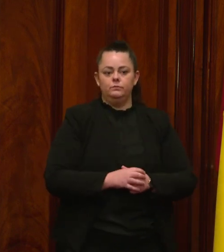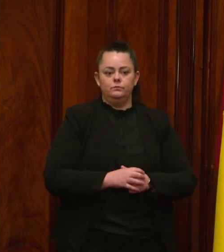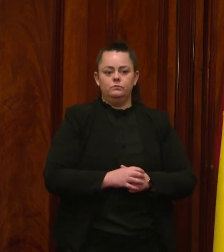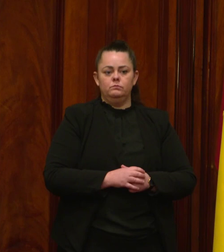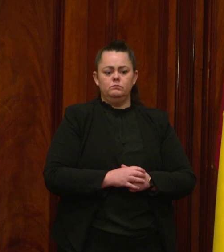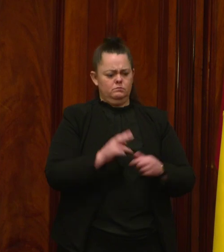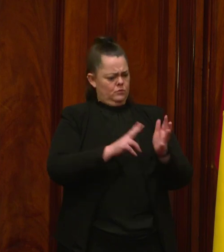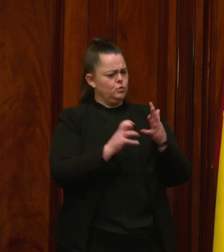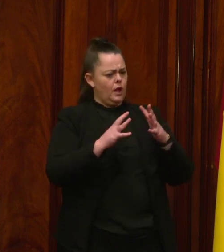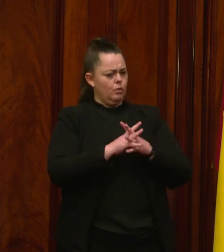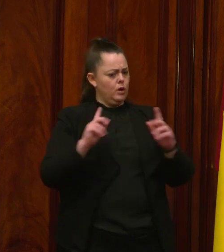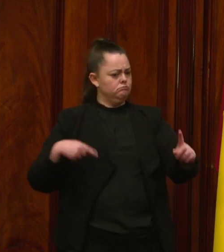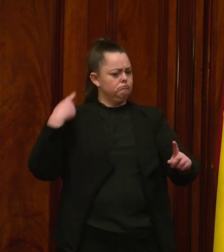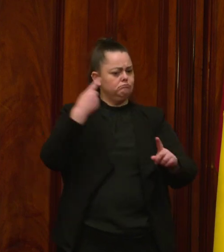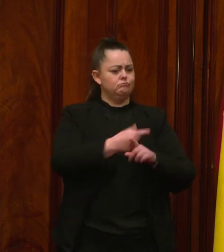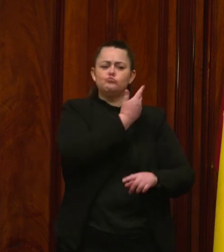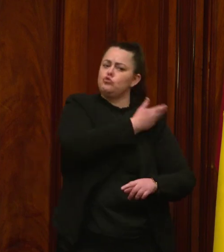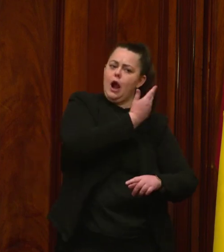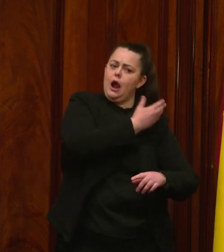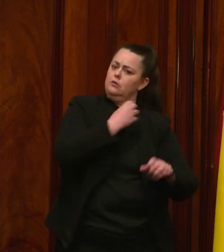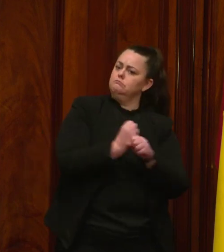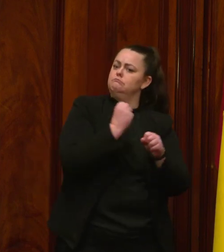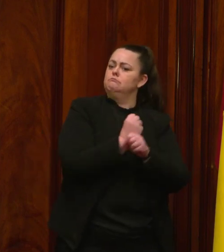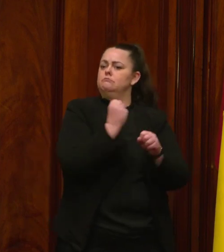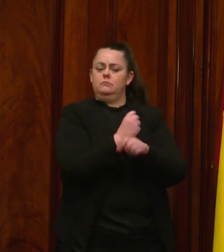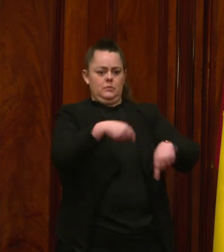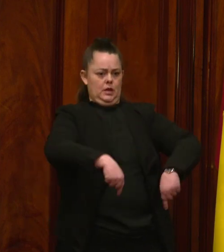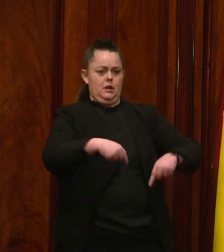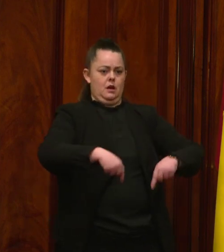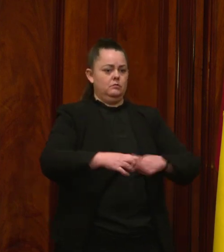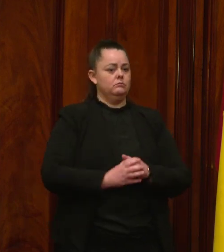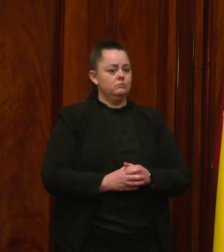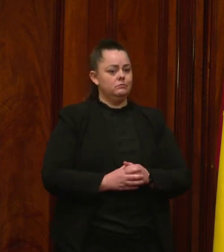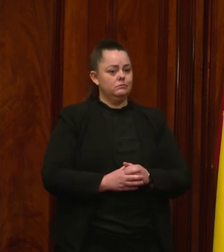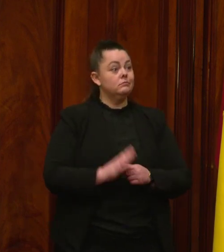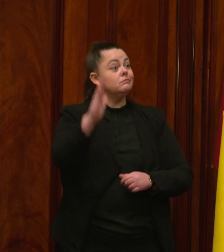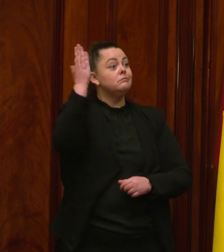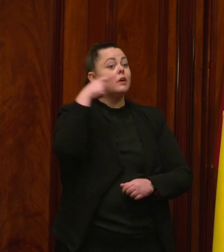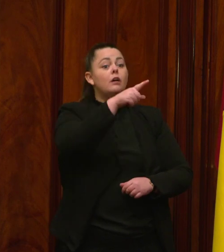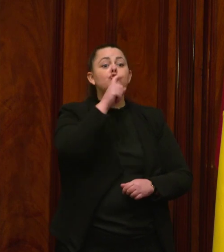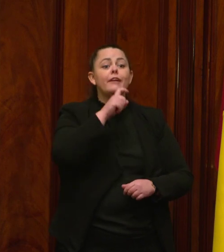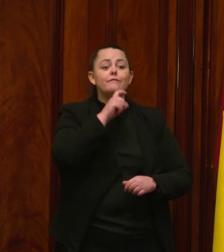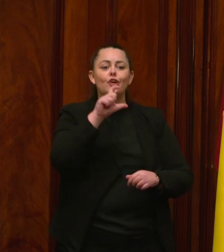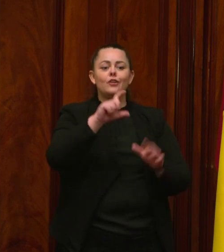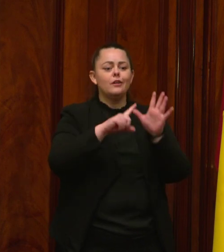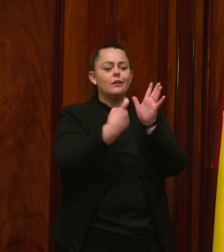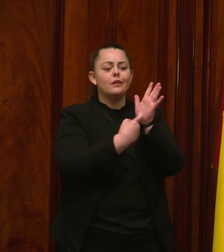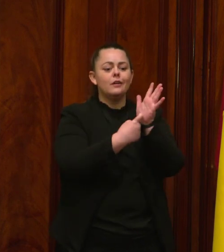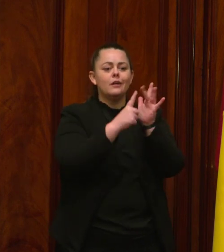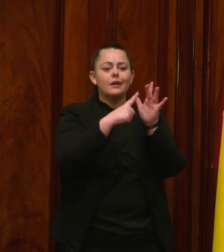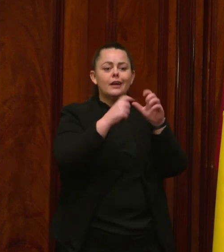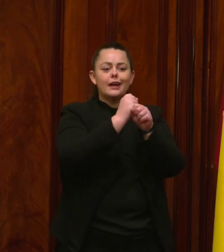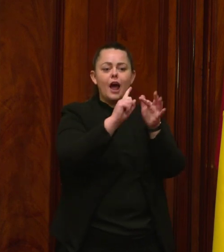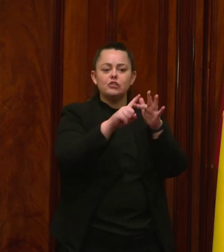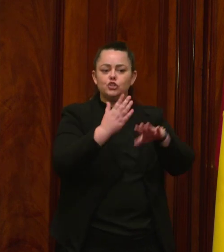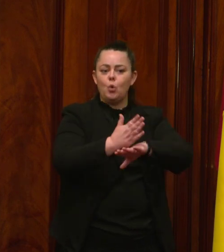proud history of domestic manufacturing. Before it was a haven for the arts, Carriageworks in nearby Redfern was a hub